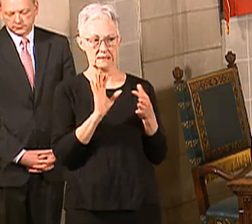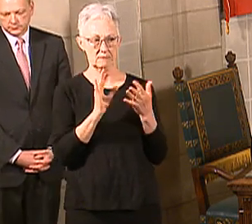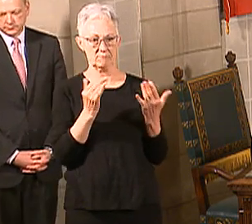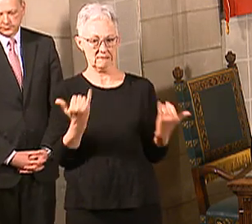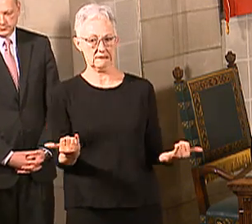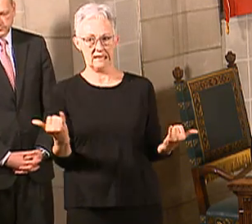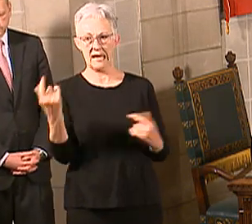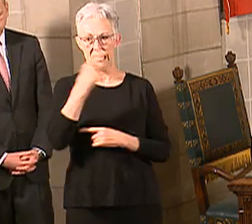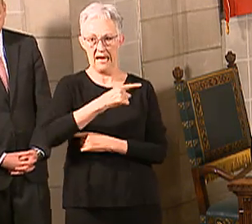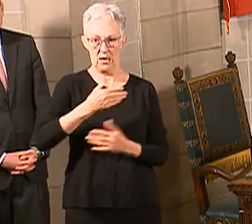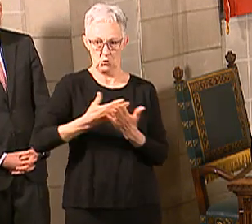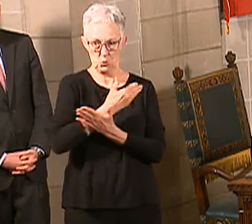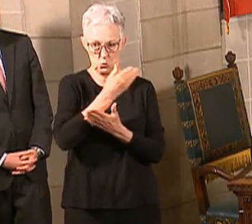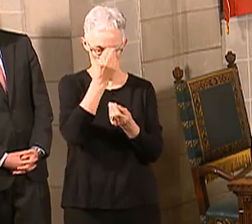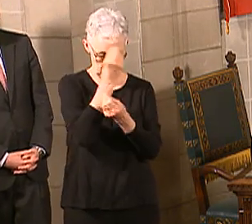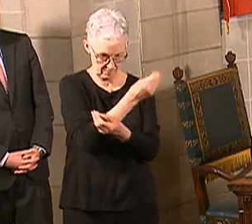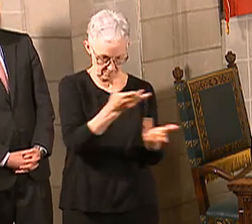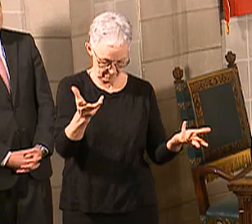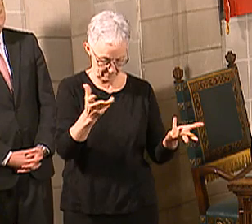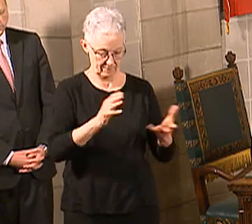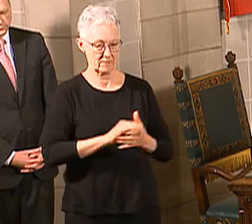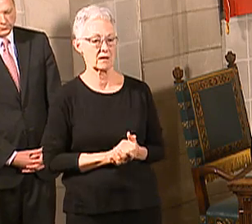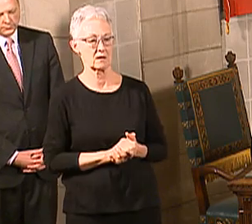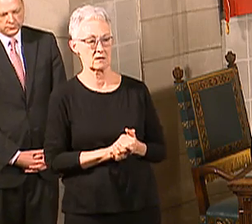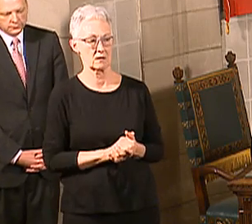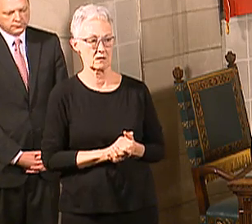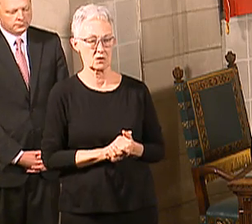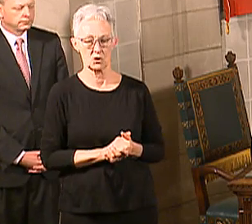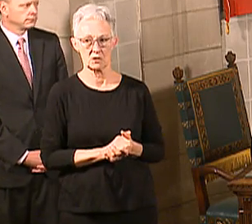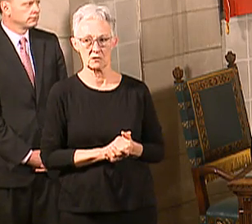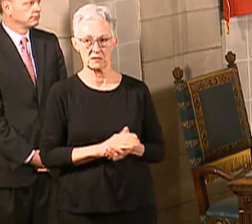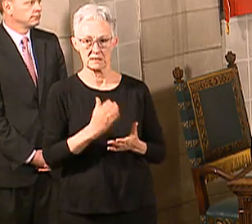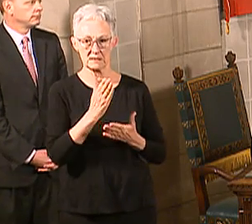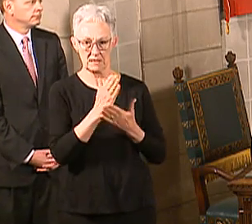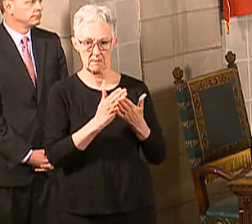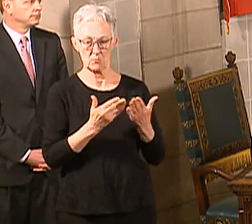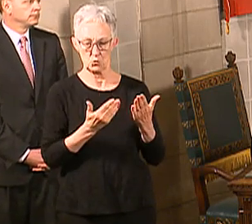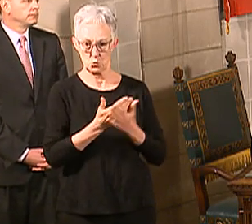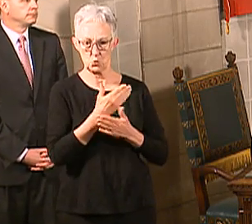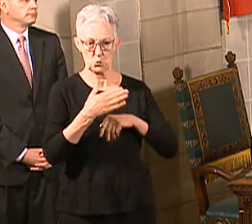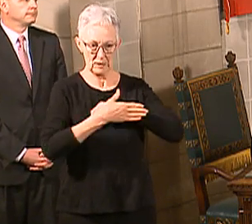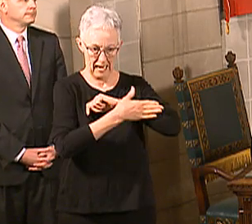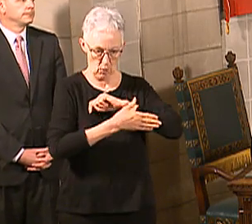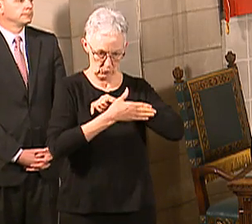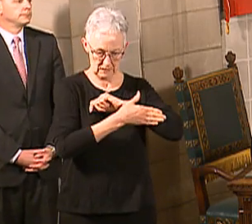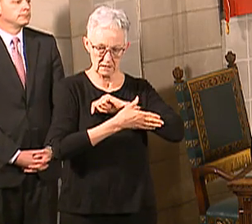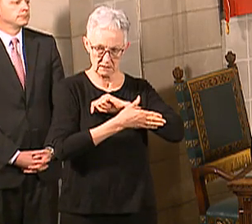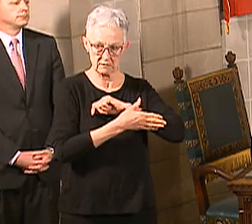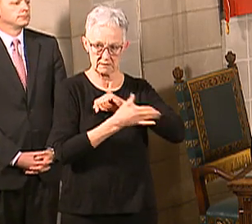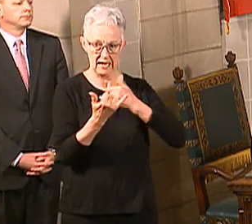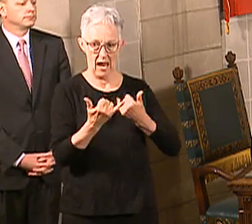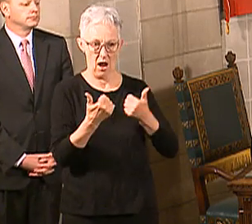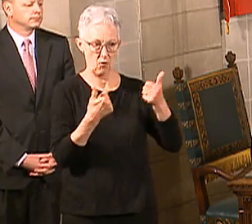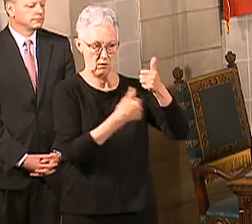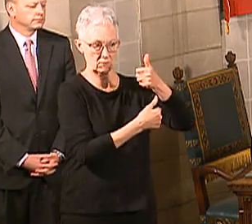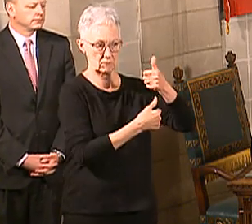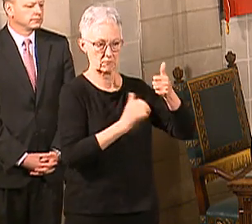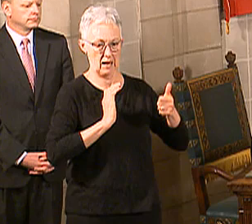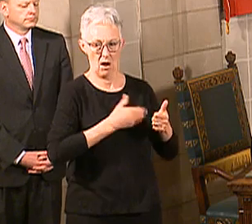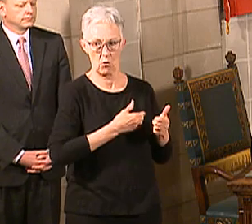dhhms that we have issued, that we have a new executive order with regard to the